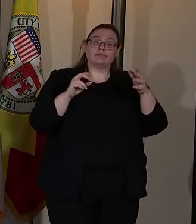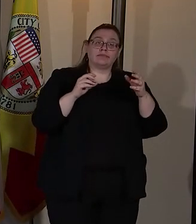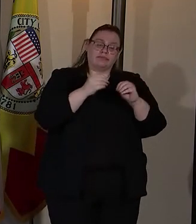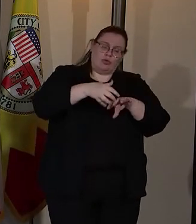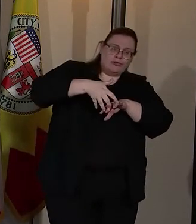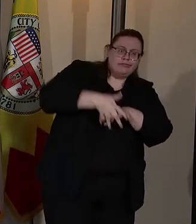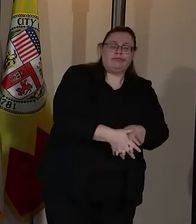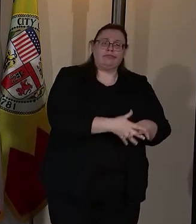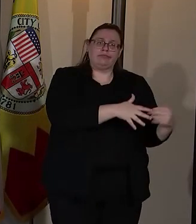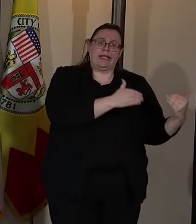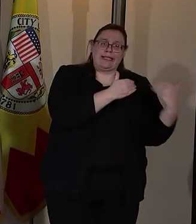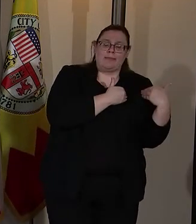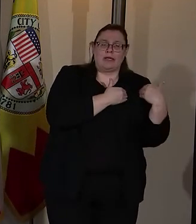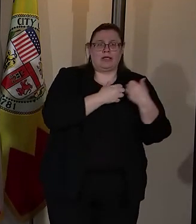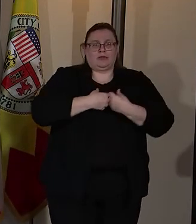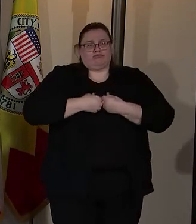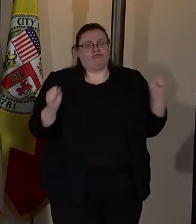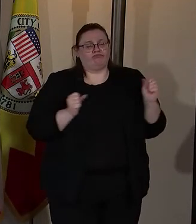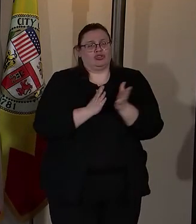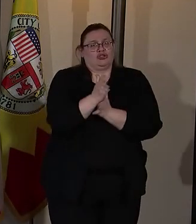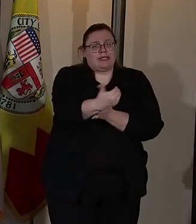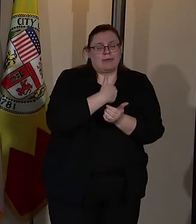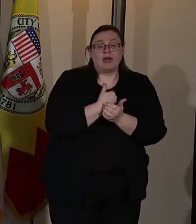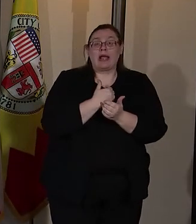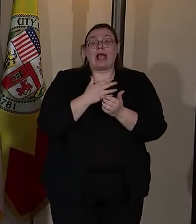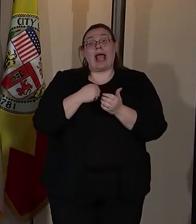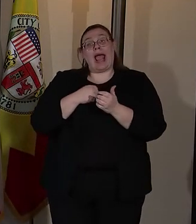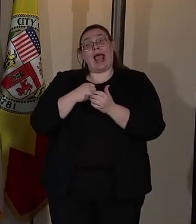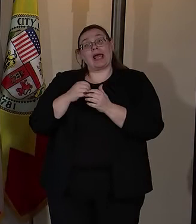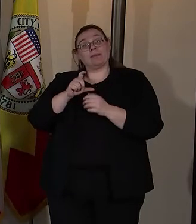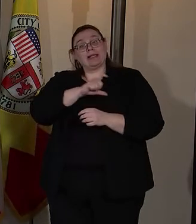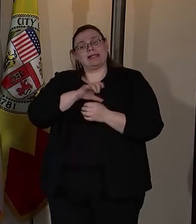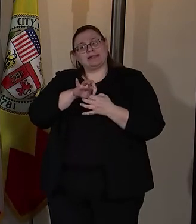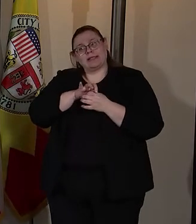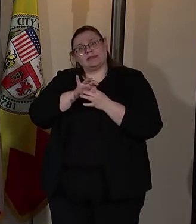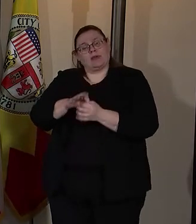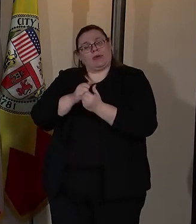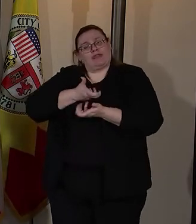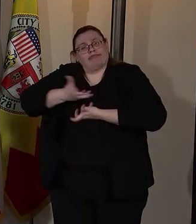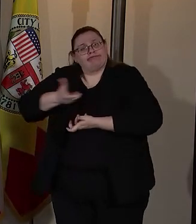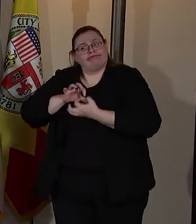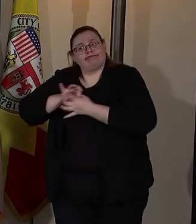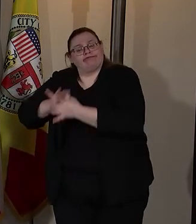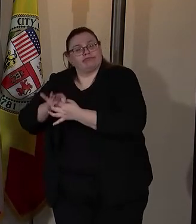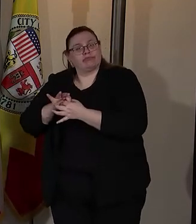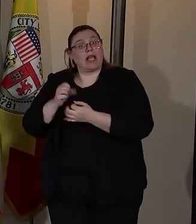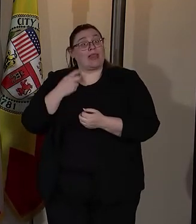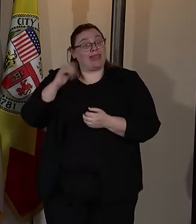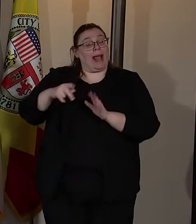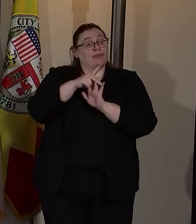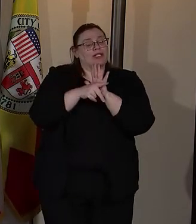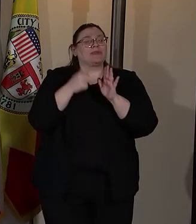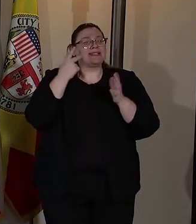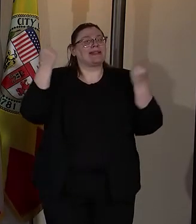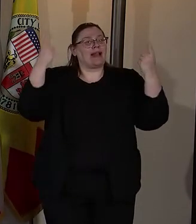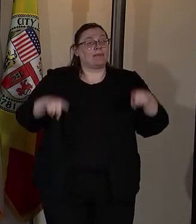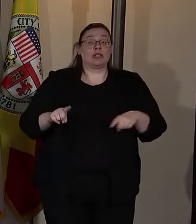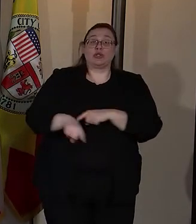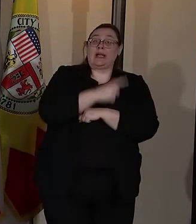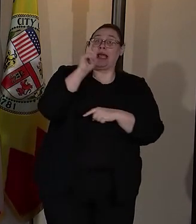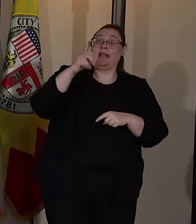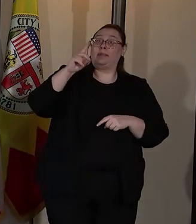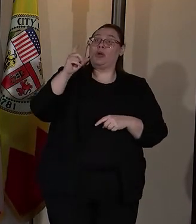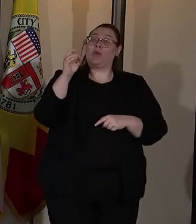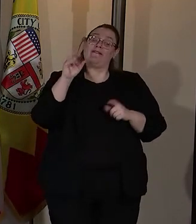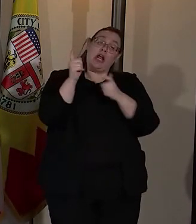accountability and transparency and relationship-based policing and we see these principles in action. Today LAPD is one of the